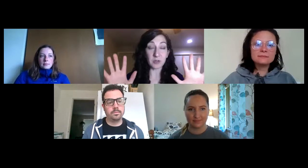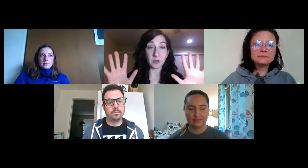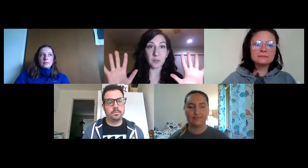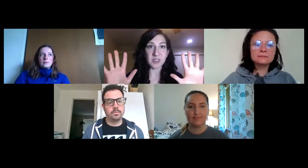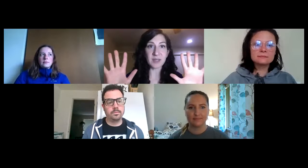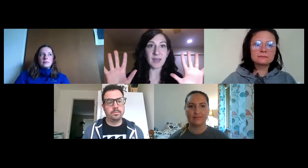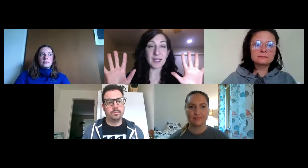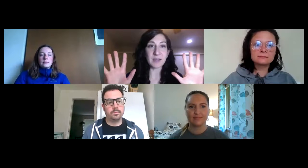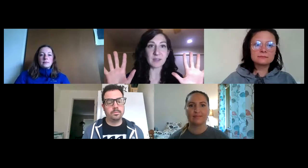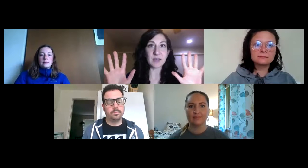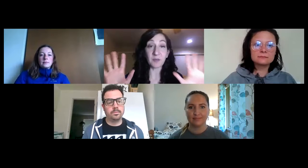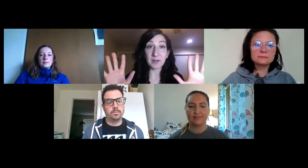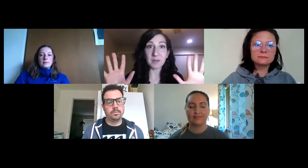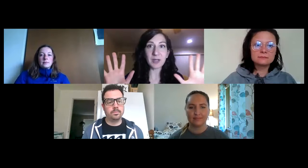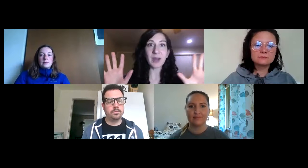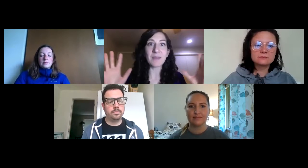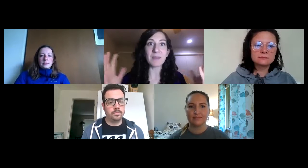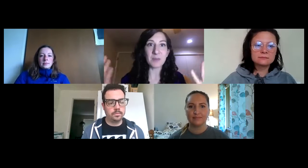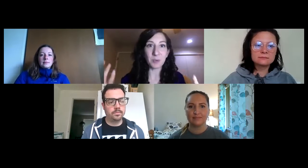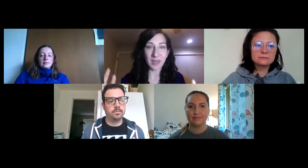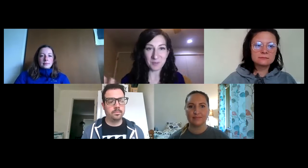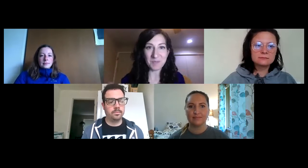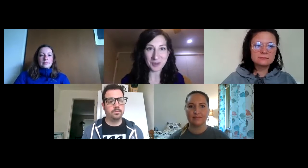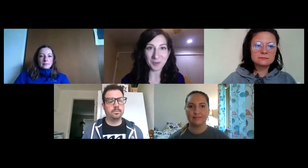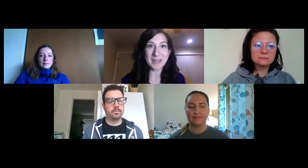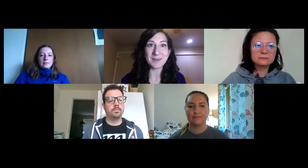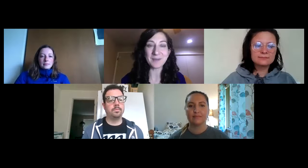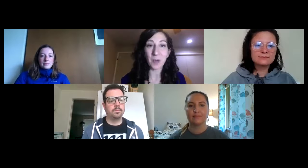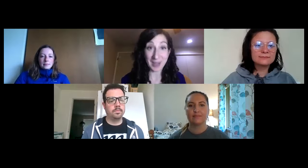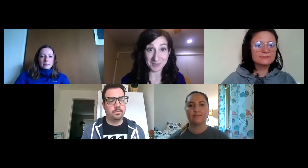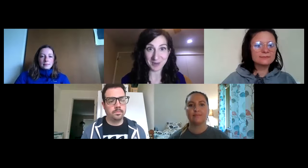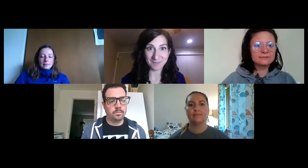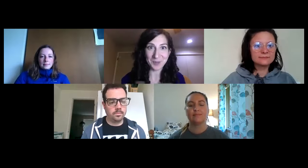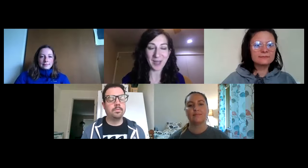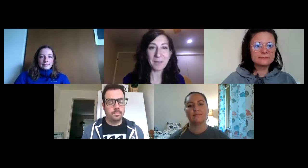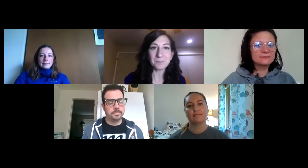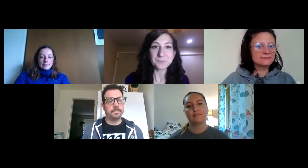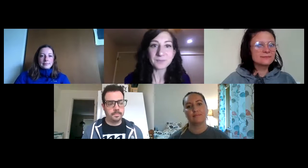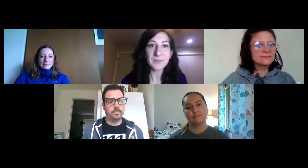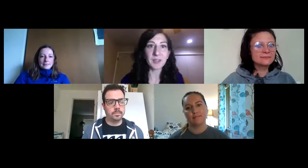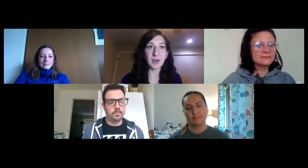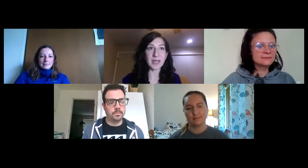person that is in front of the mirror and then the people that are mirroring what I'm doing. Okay? All right.